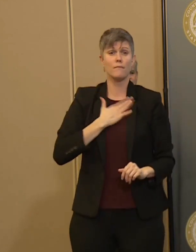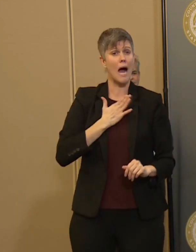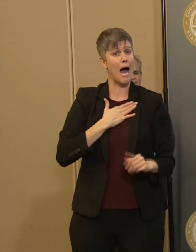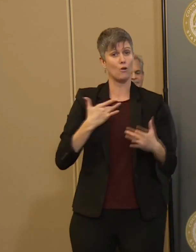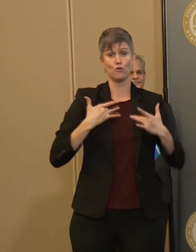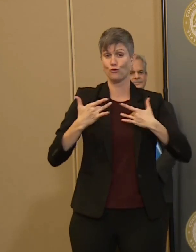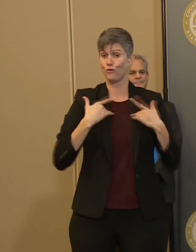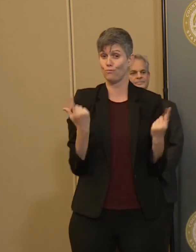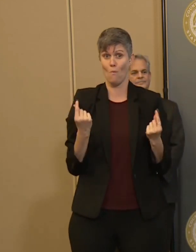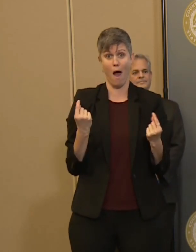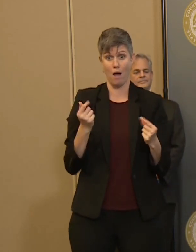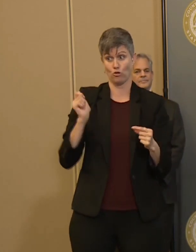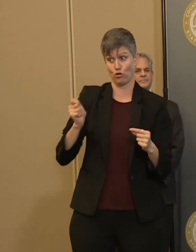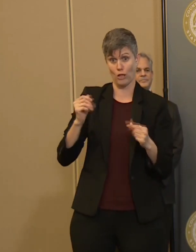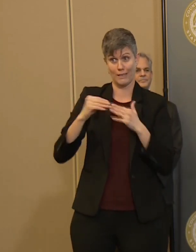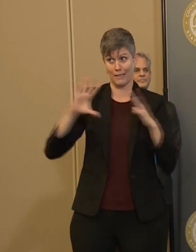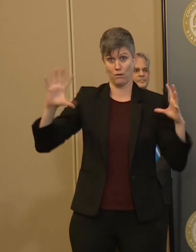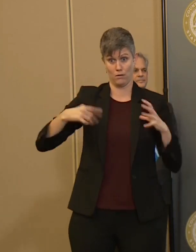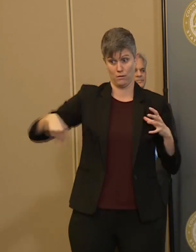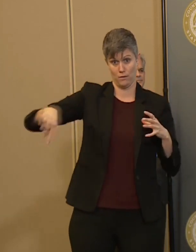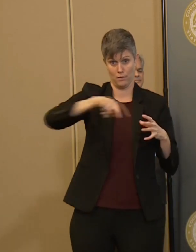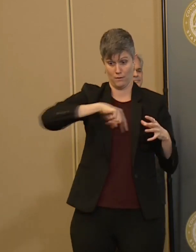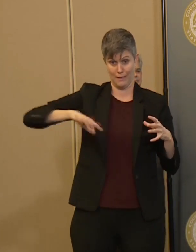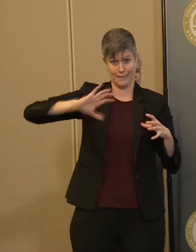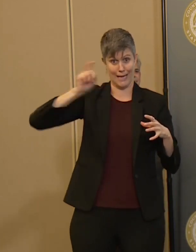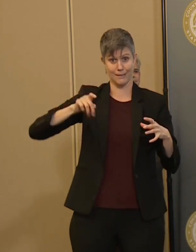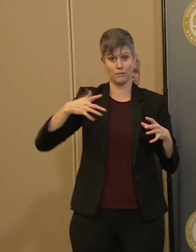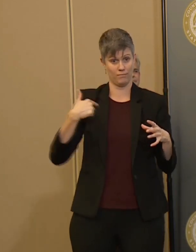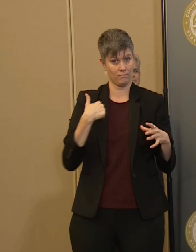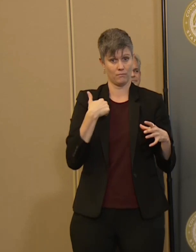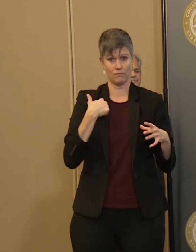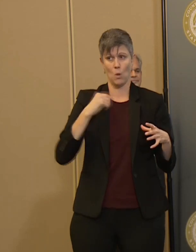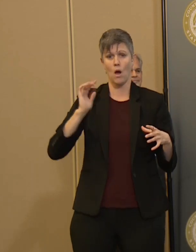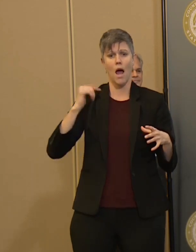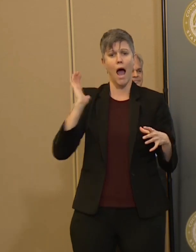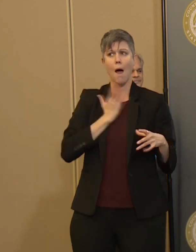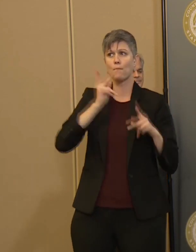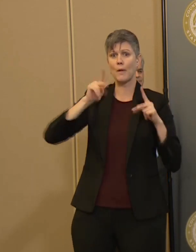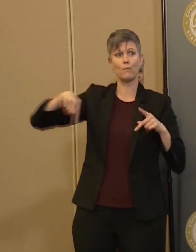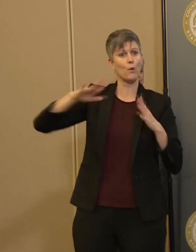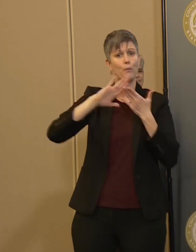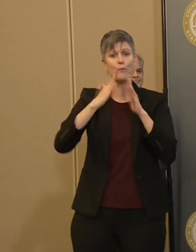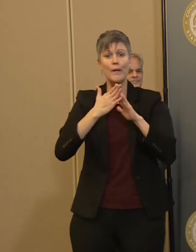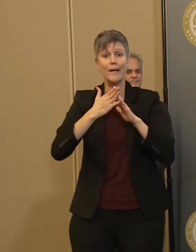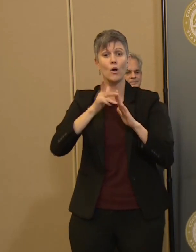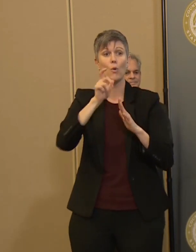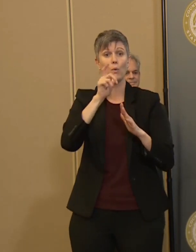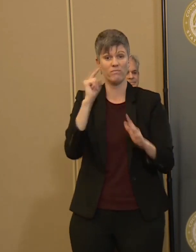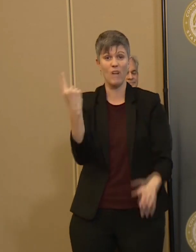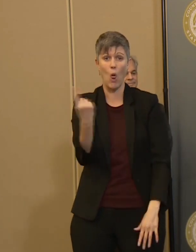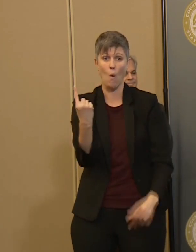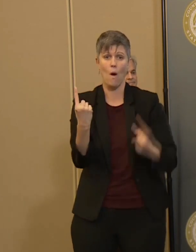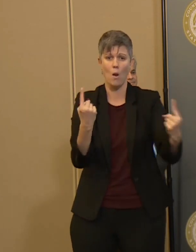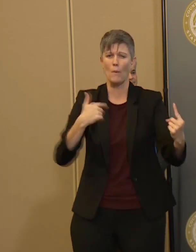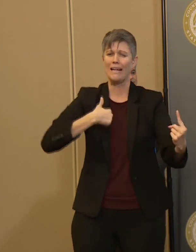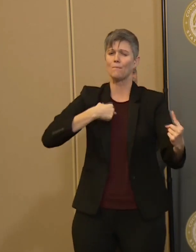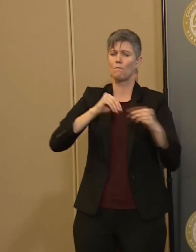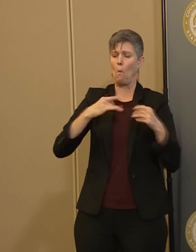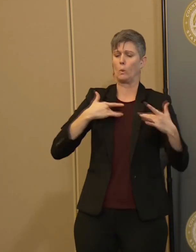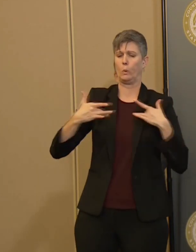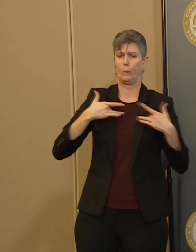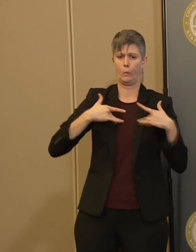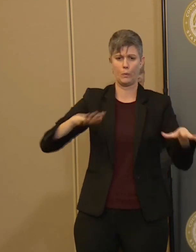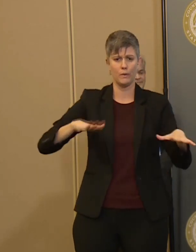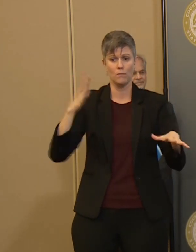leader in Central Texas is for our individuals in our community that are alone or perhaps they are